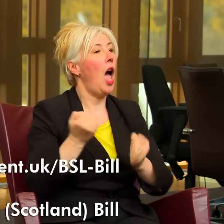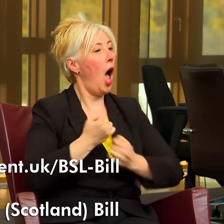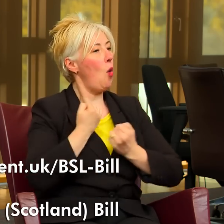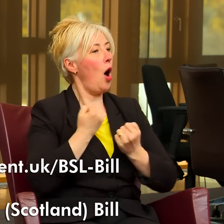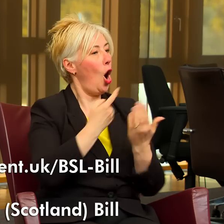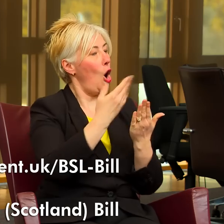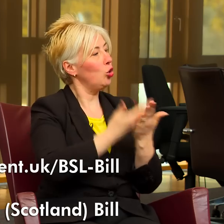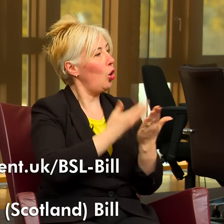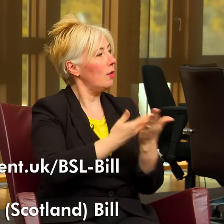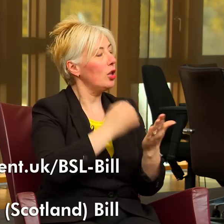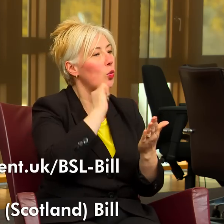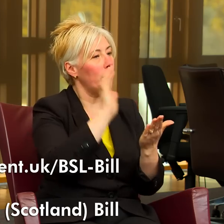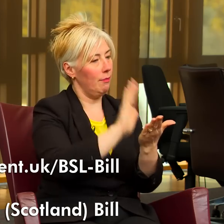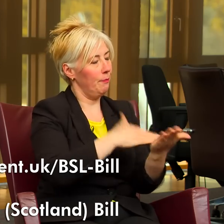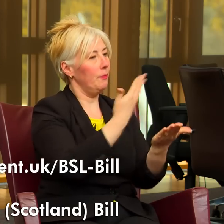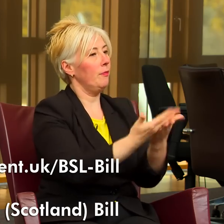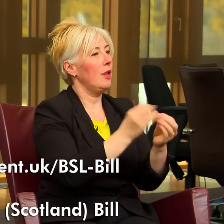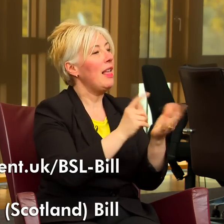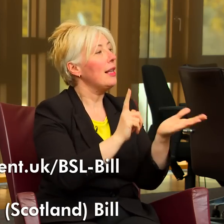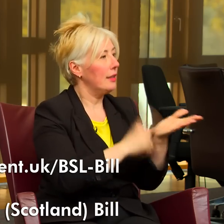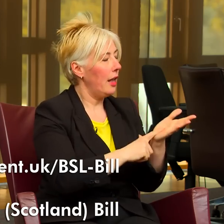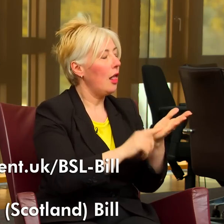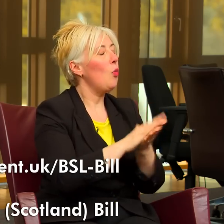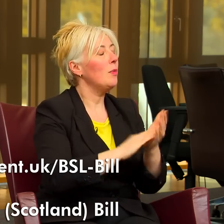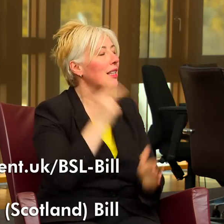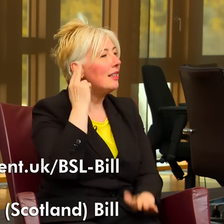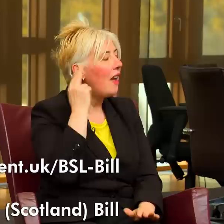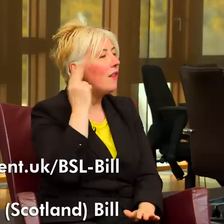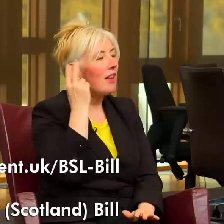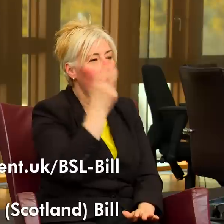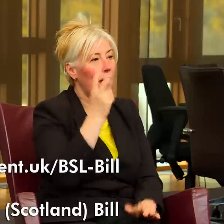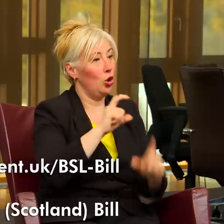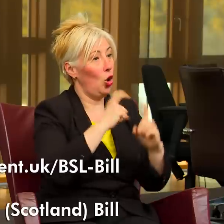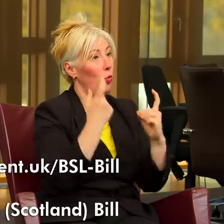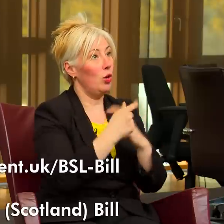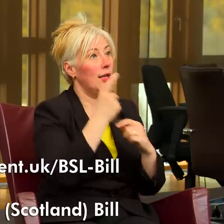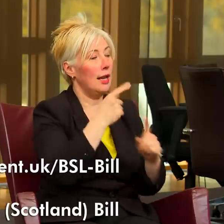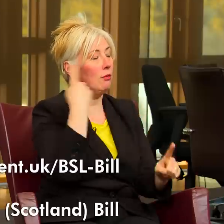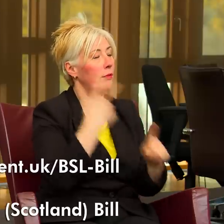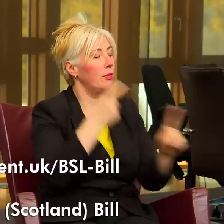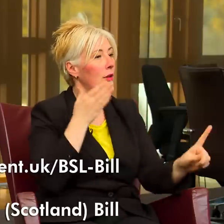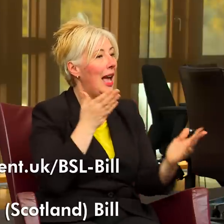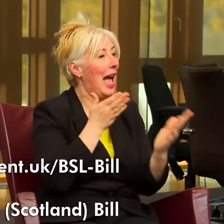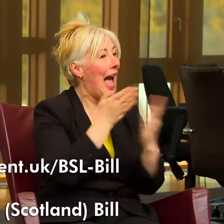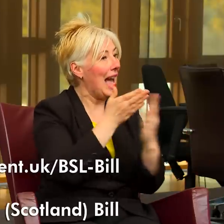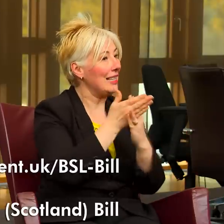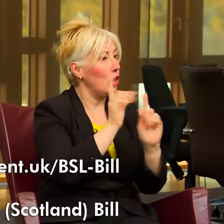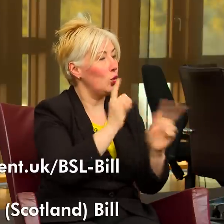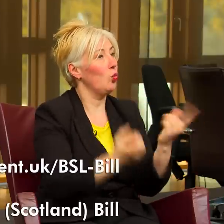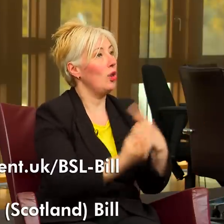to do with the BSL bill so that the deaf and deafblind community have immediate access to the work that's going on here by the Education and